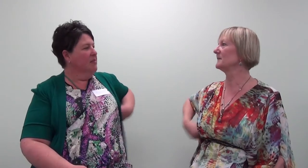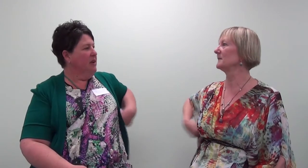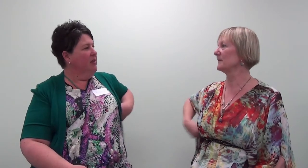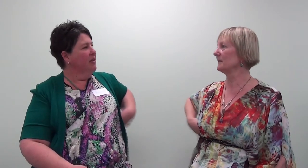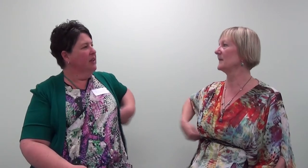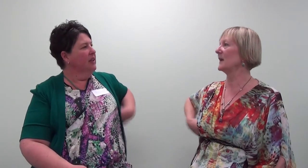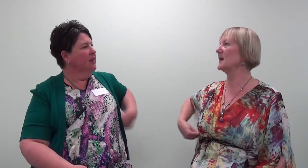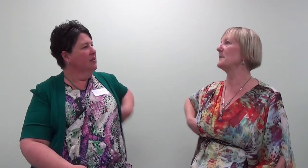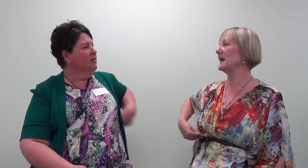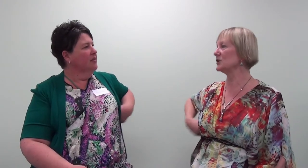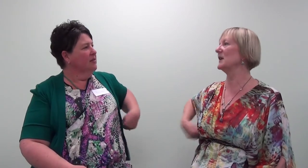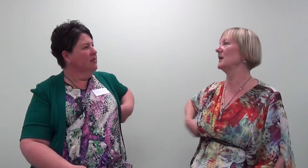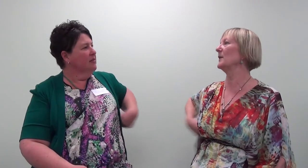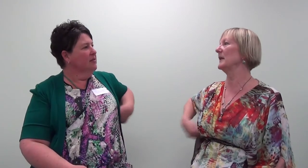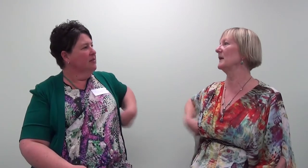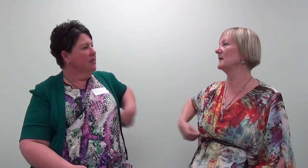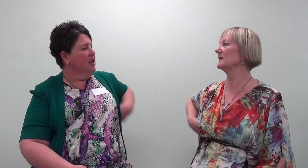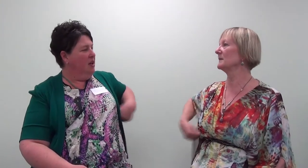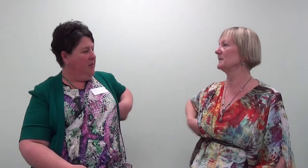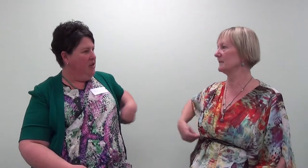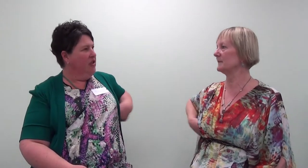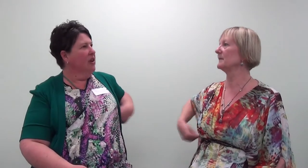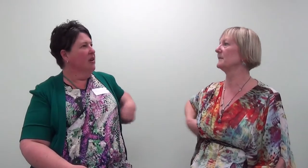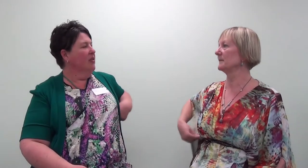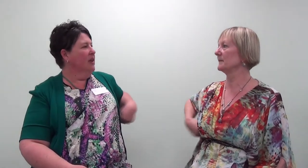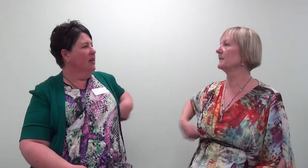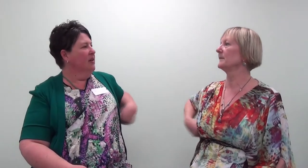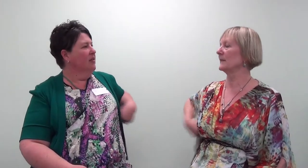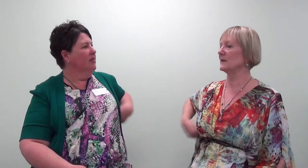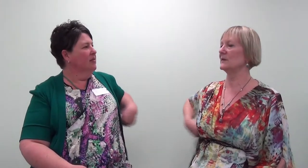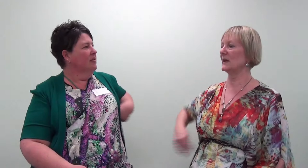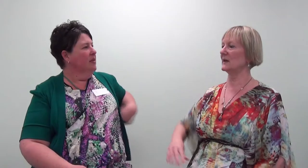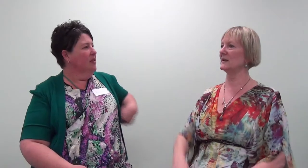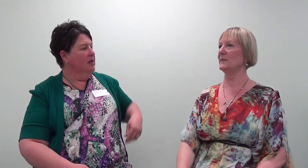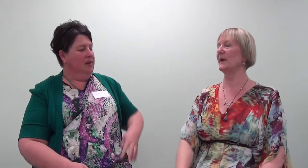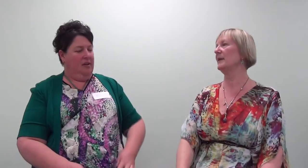about feeling. And imagining going there. And imagining going there. So take a deep breath.